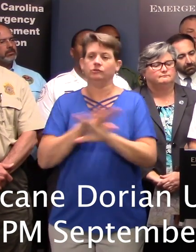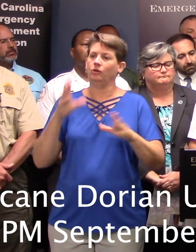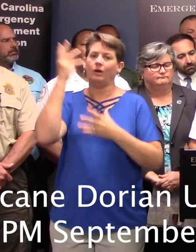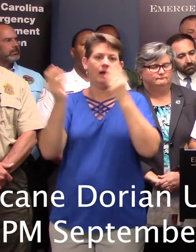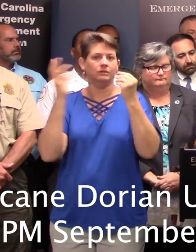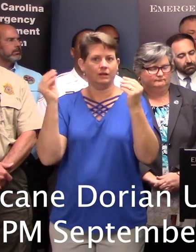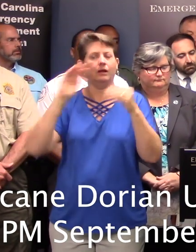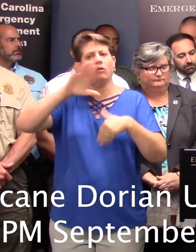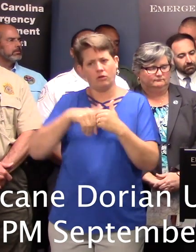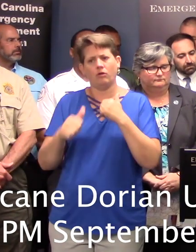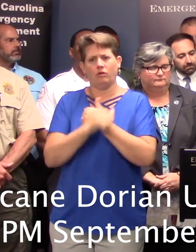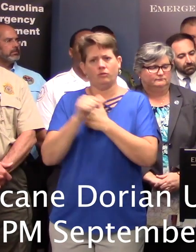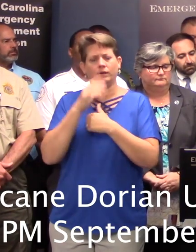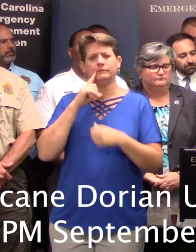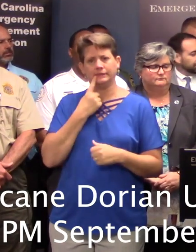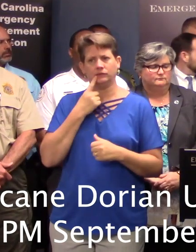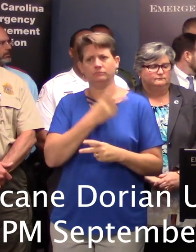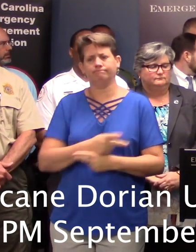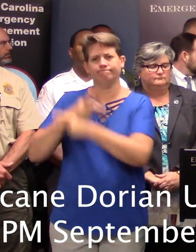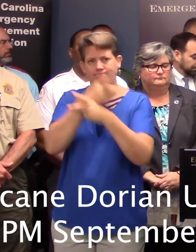Thank you. Thank you, John.